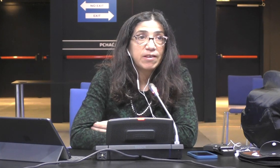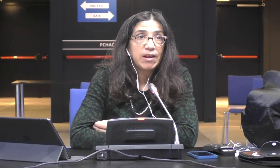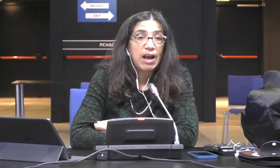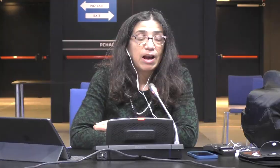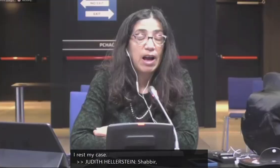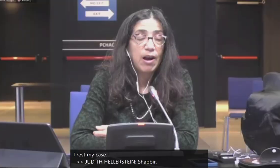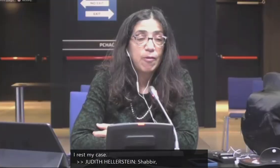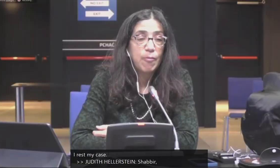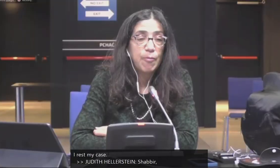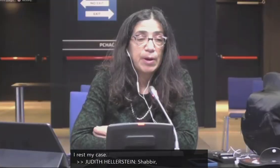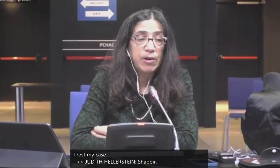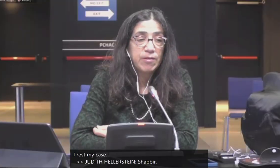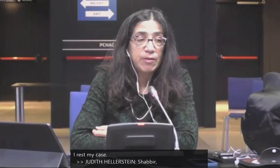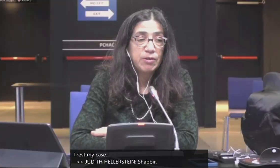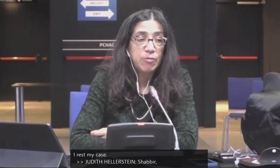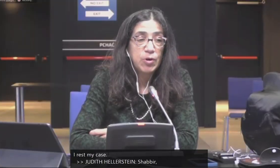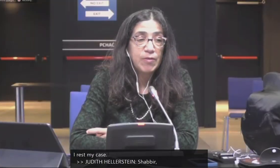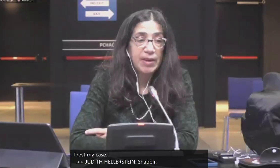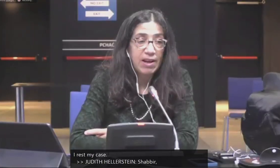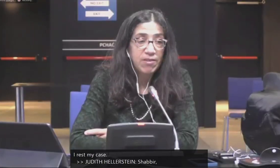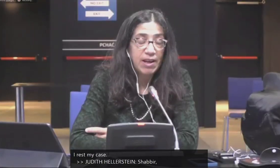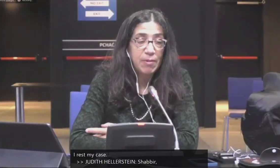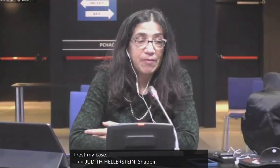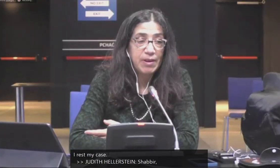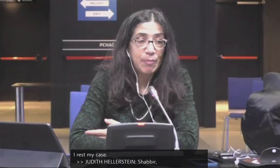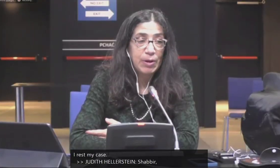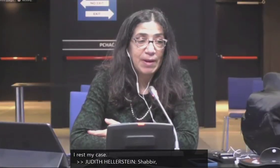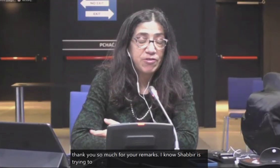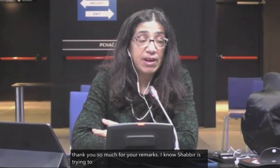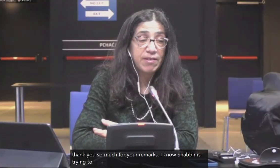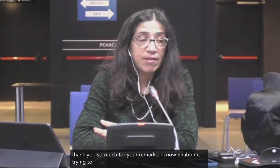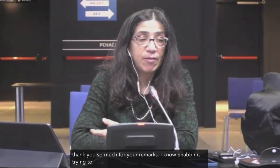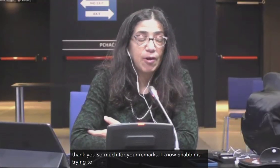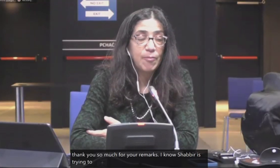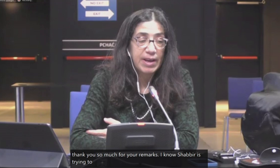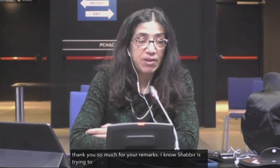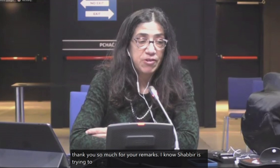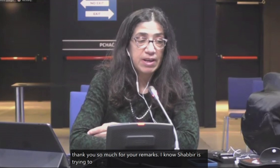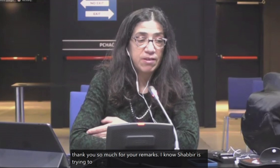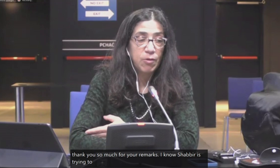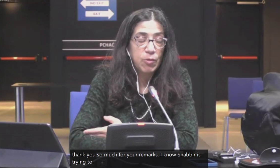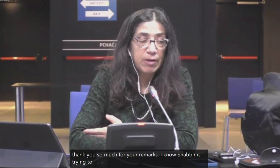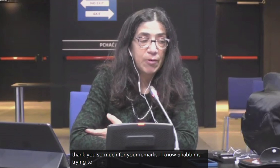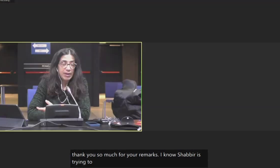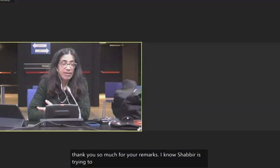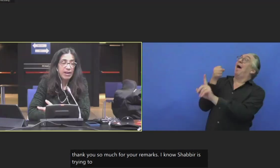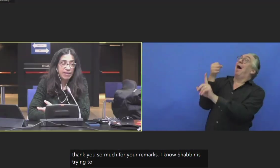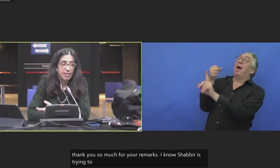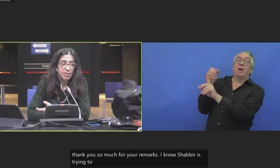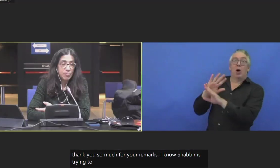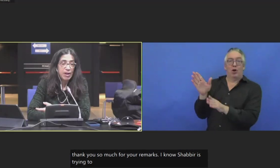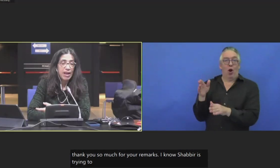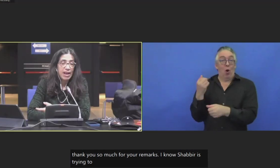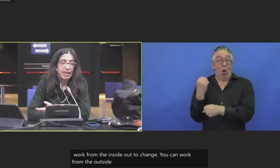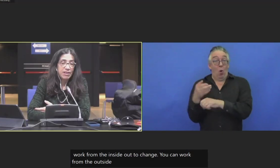change because you can work from the outside, but the best chances of making change are working from inside the